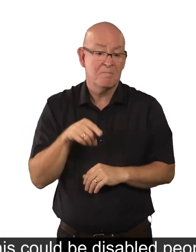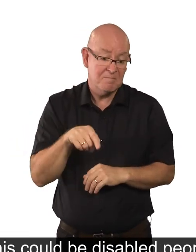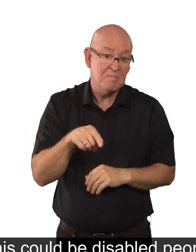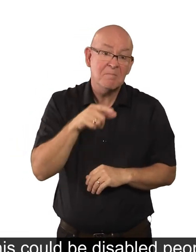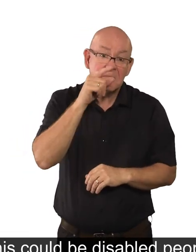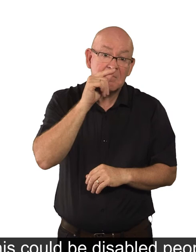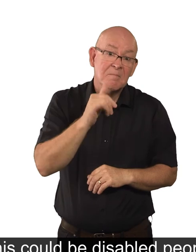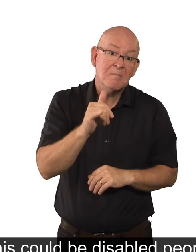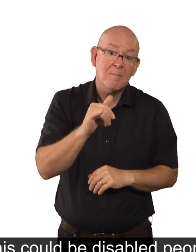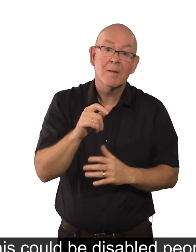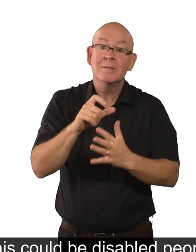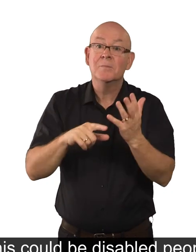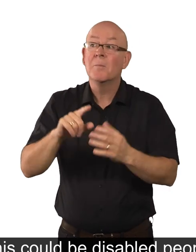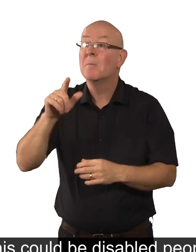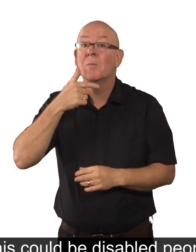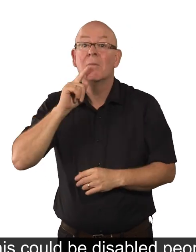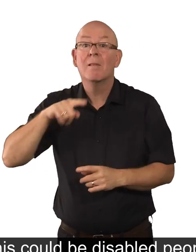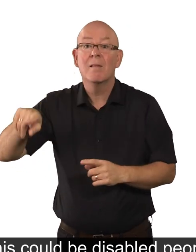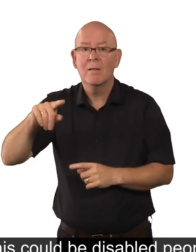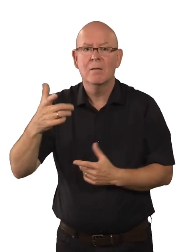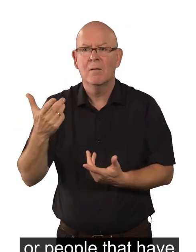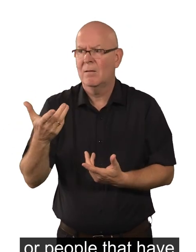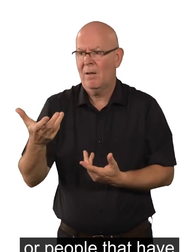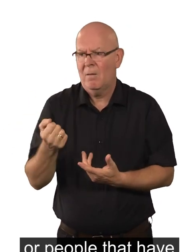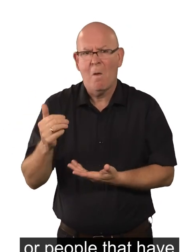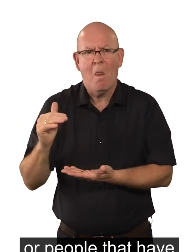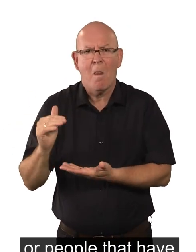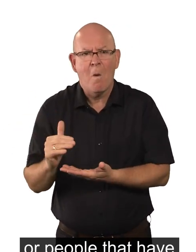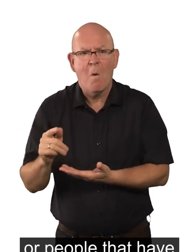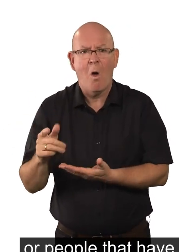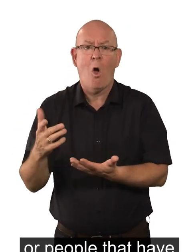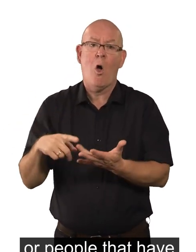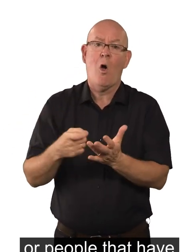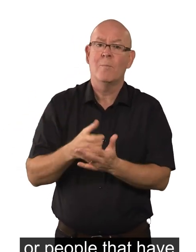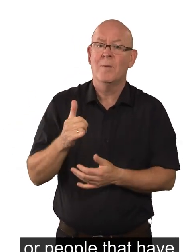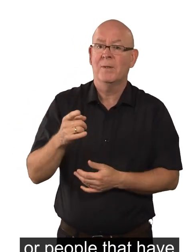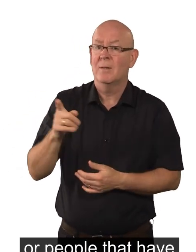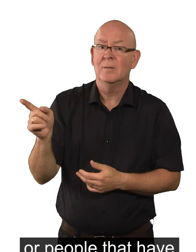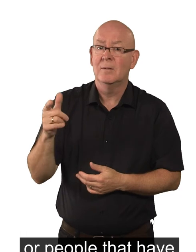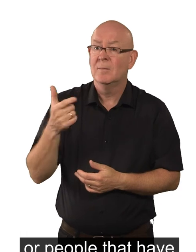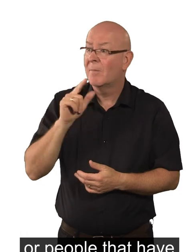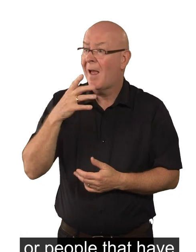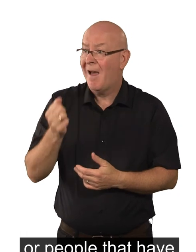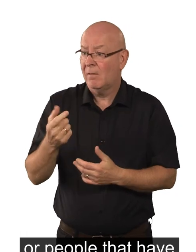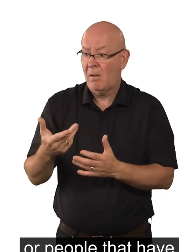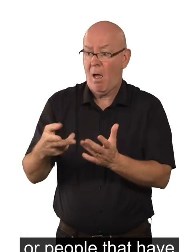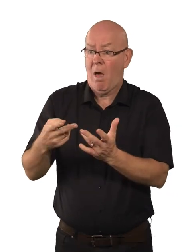This could be disabled people on a low income, or people that have more than one disability.